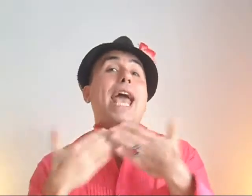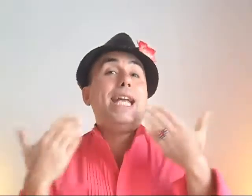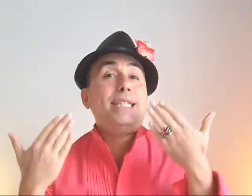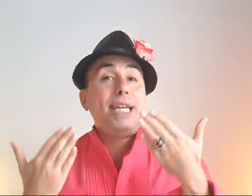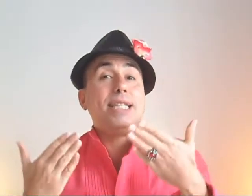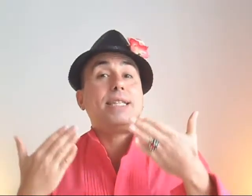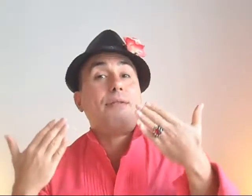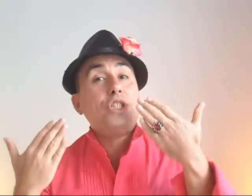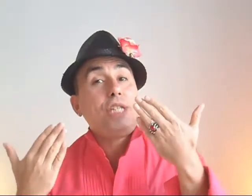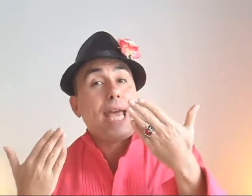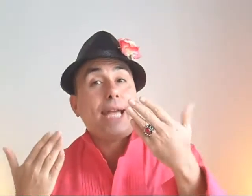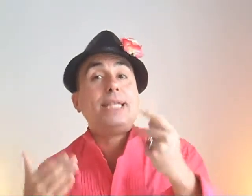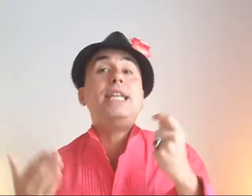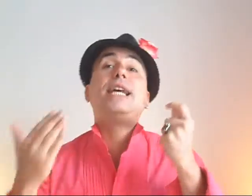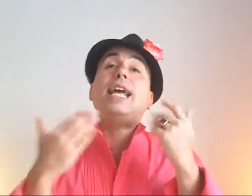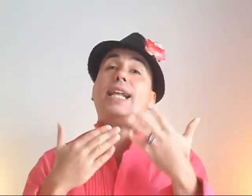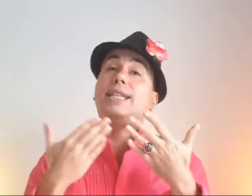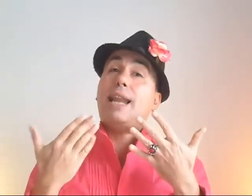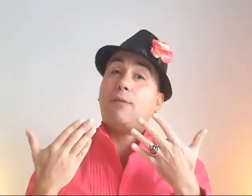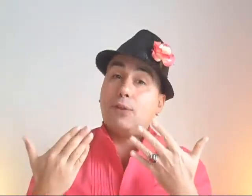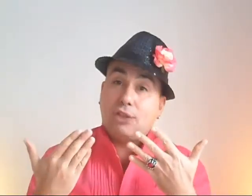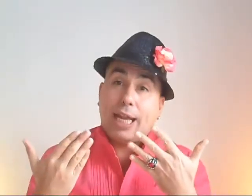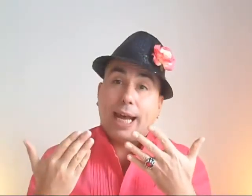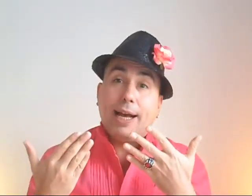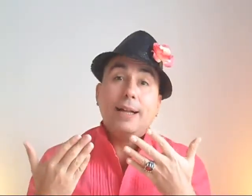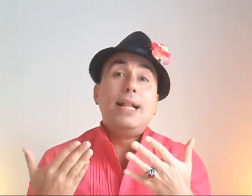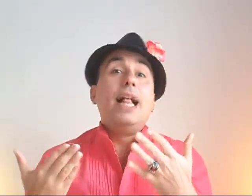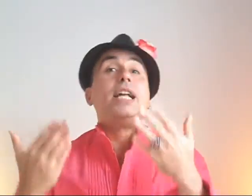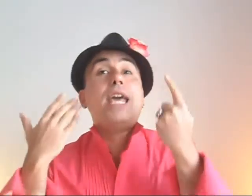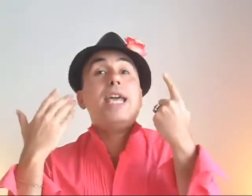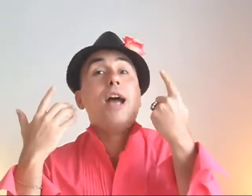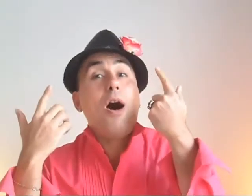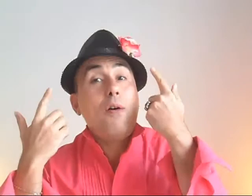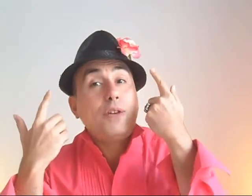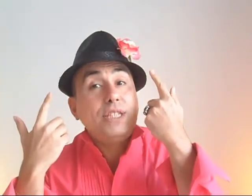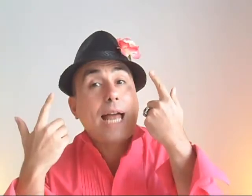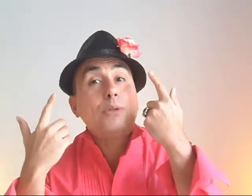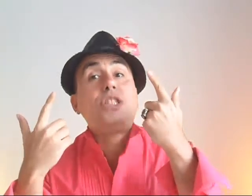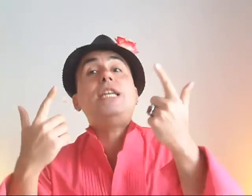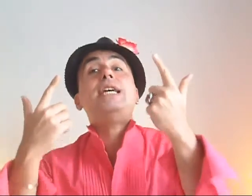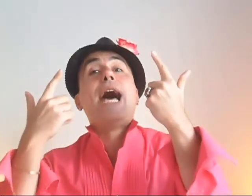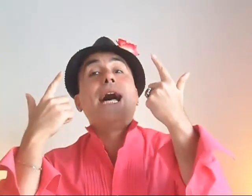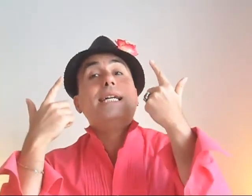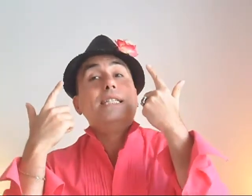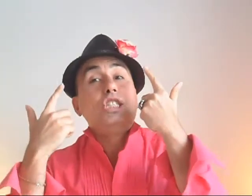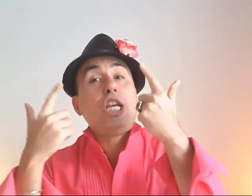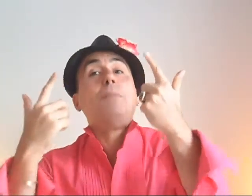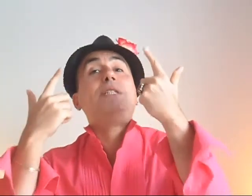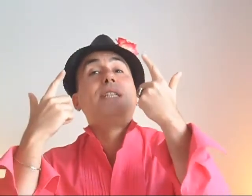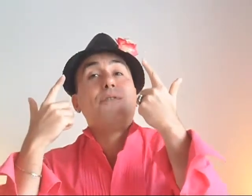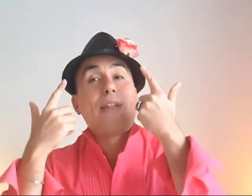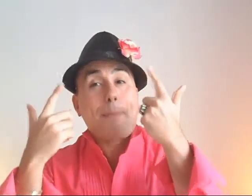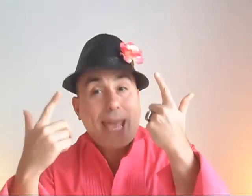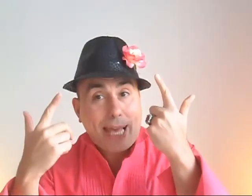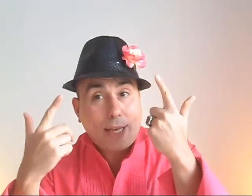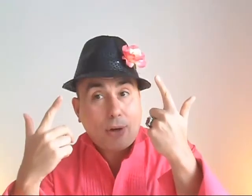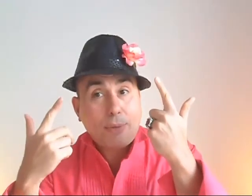1878 in Jerez de la Frontera. King of Andalusia, gypsy flamenco.